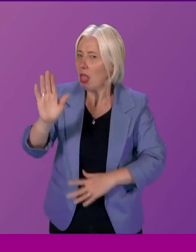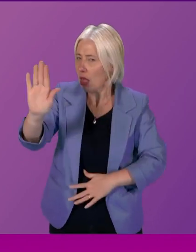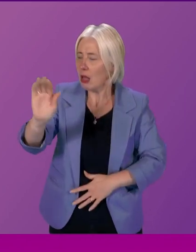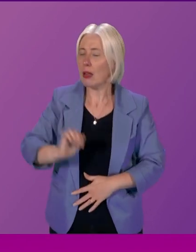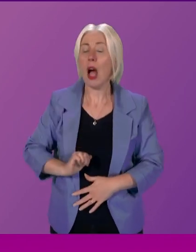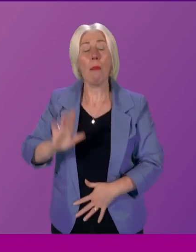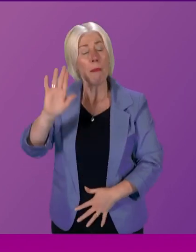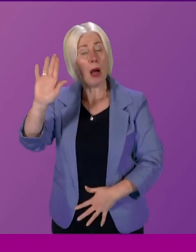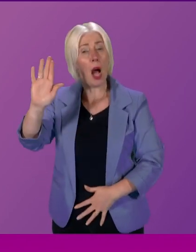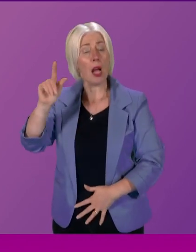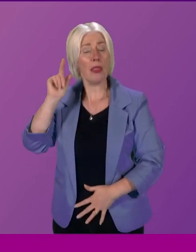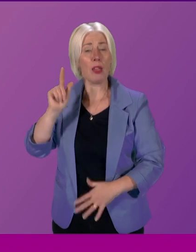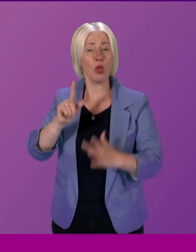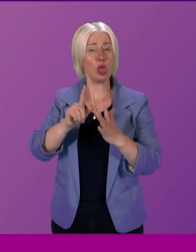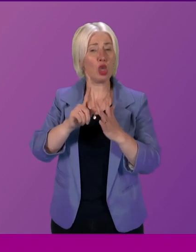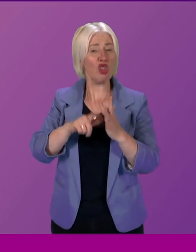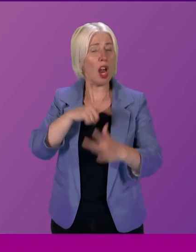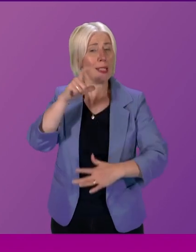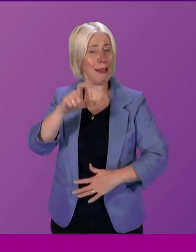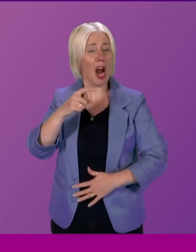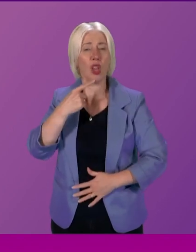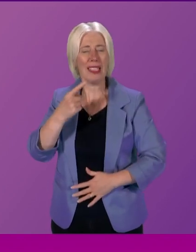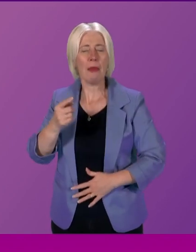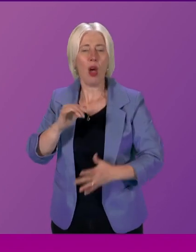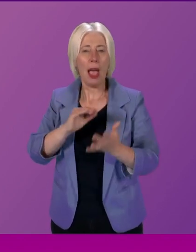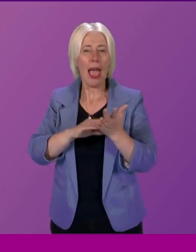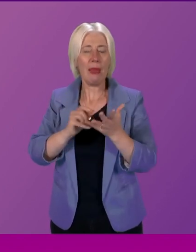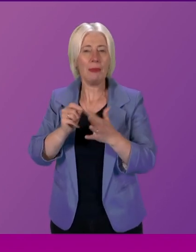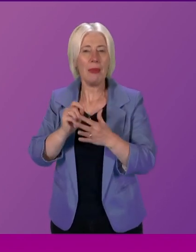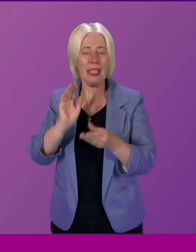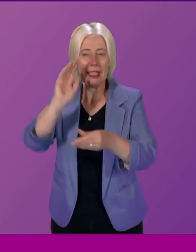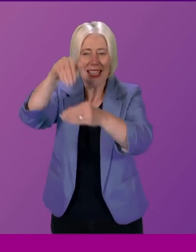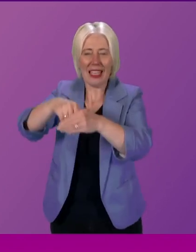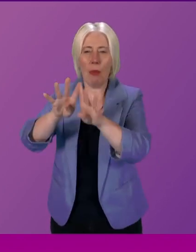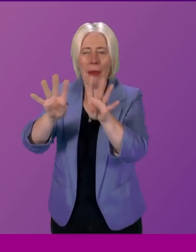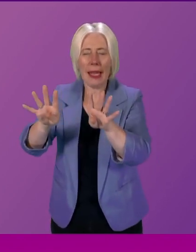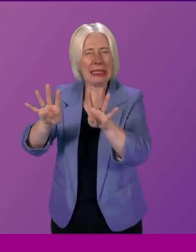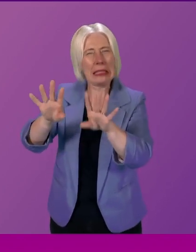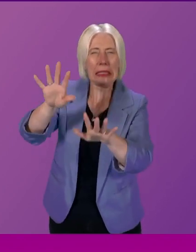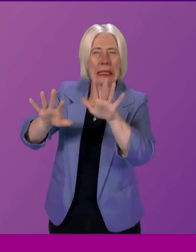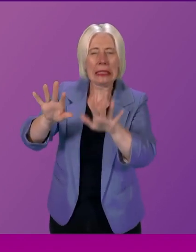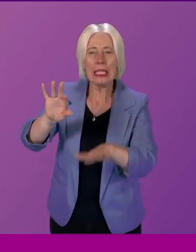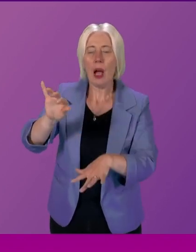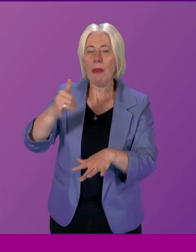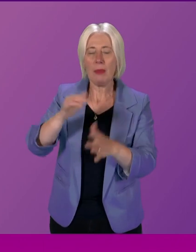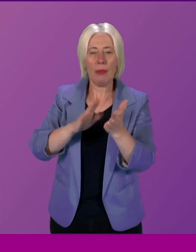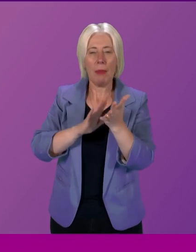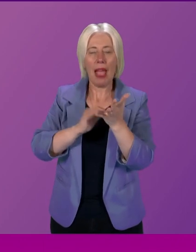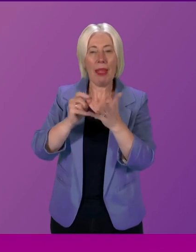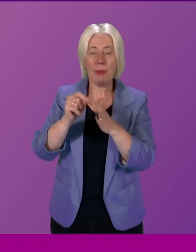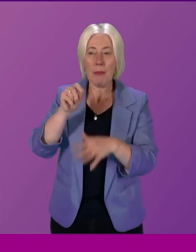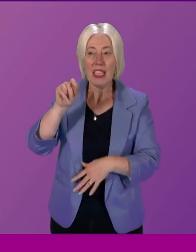what I think Jackson Carlaw said about MSPs taking part in that panel but sometimes an MSP there just to say